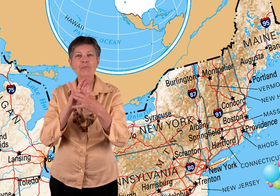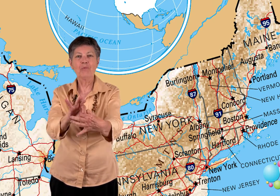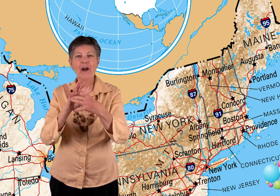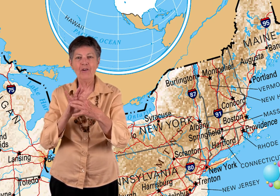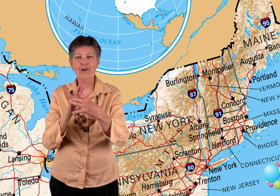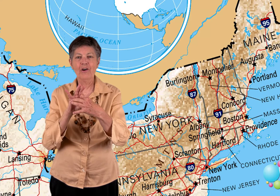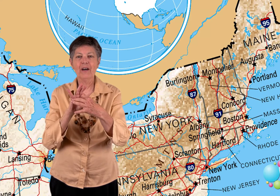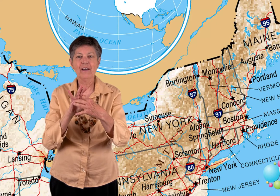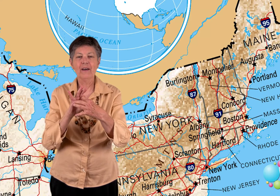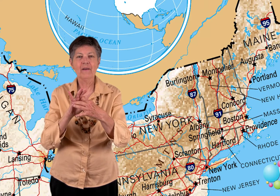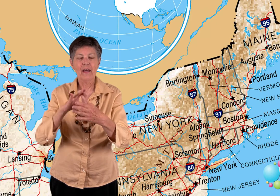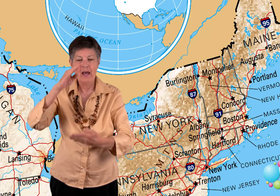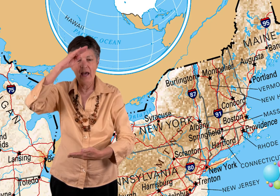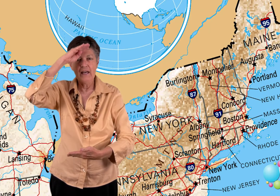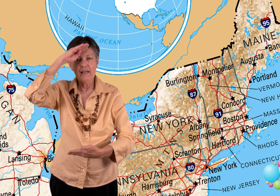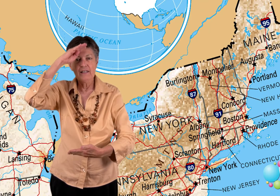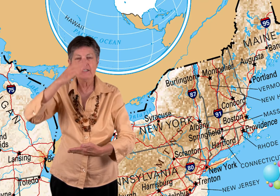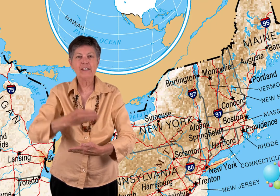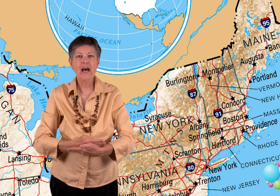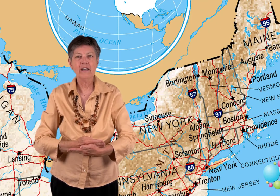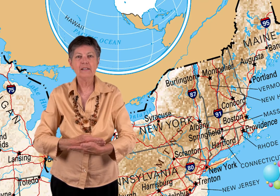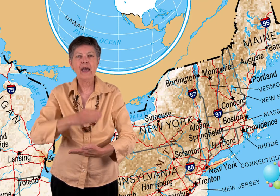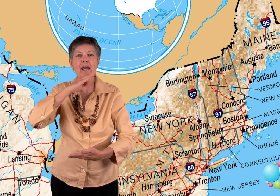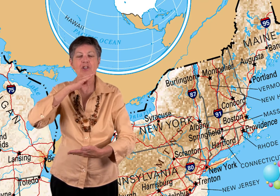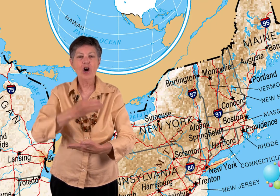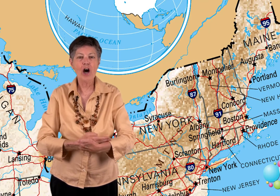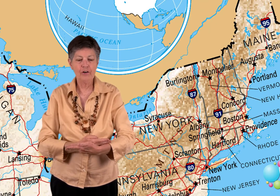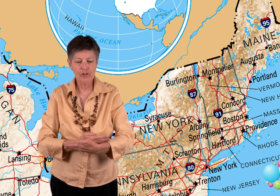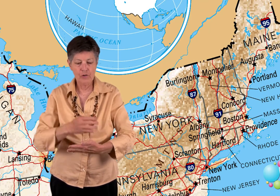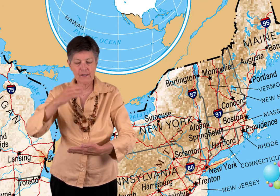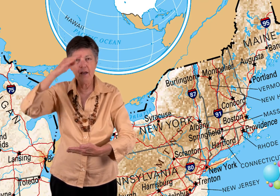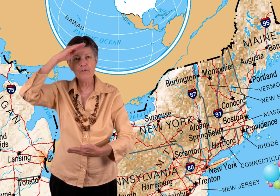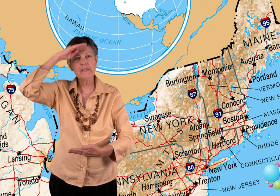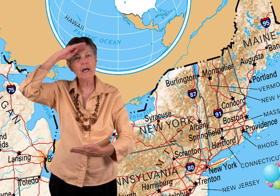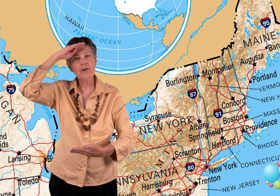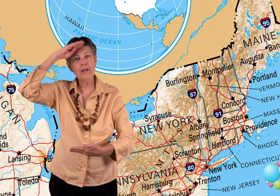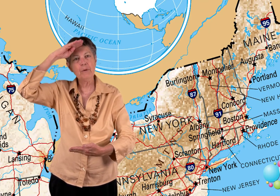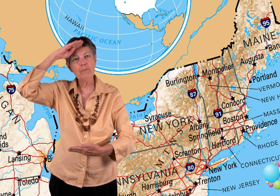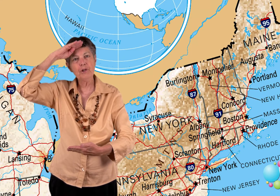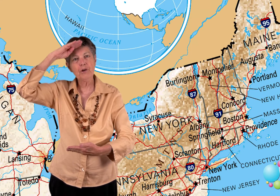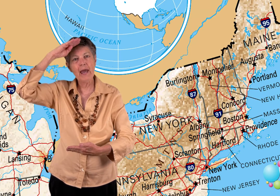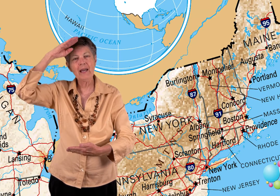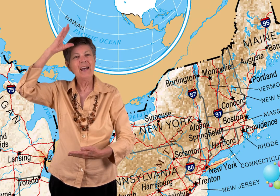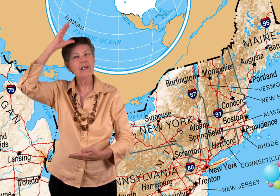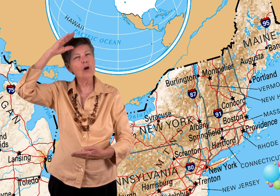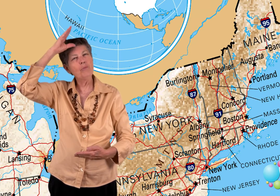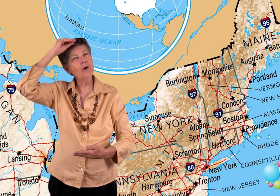brotherhood, sons and daughters. So, the sign for son, you're going to come up to your head, because all the boy